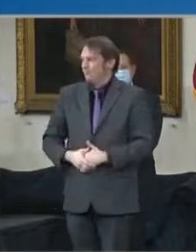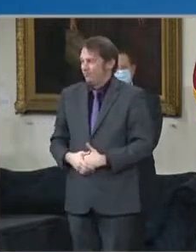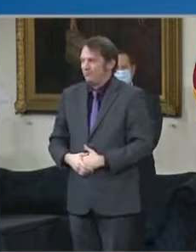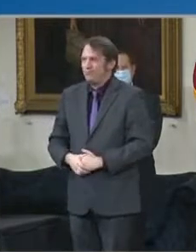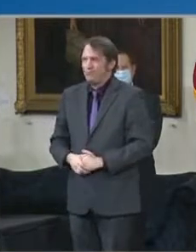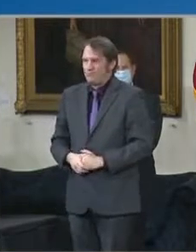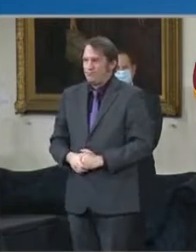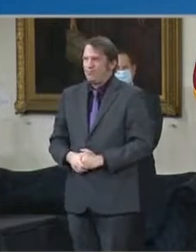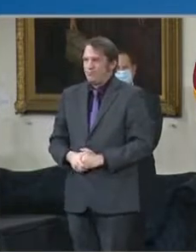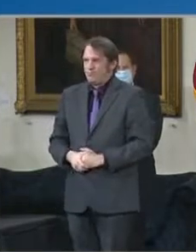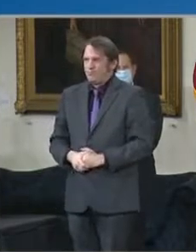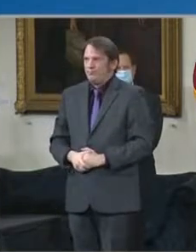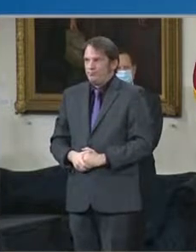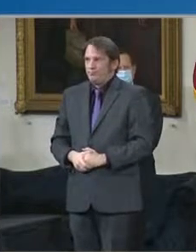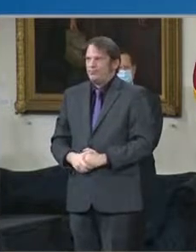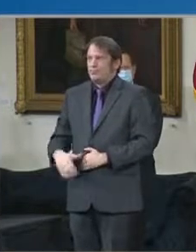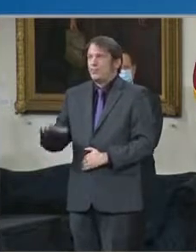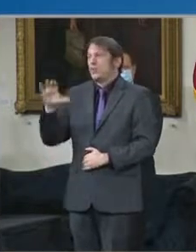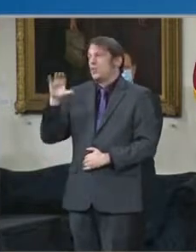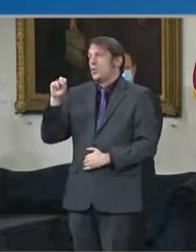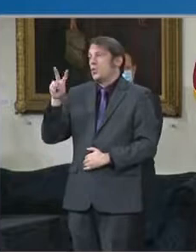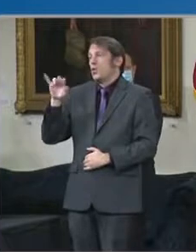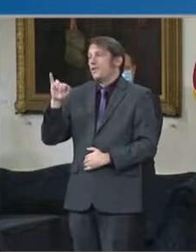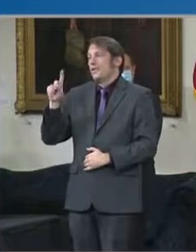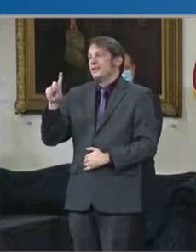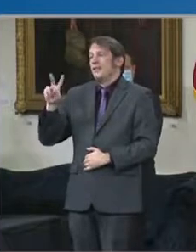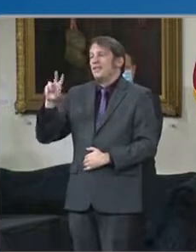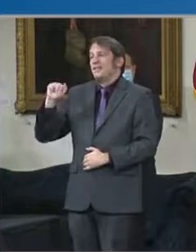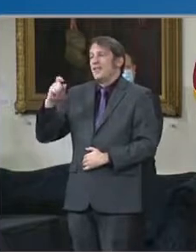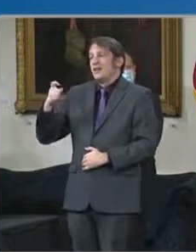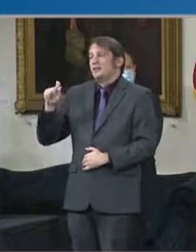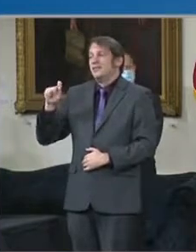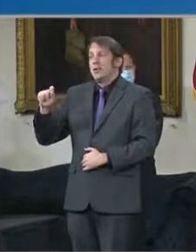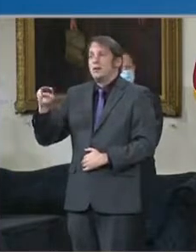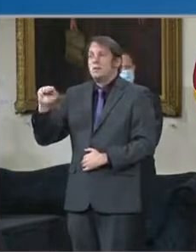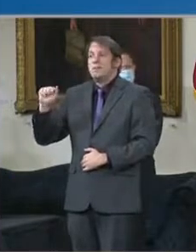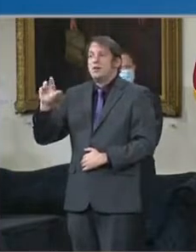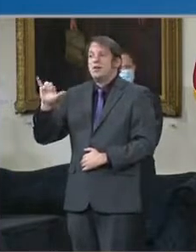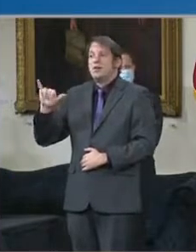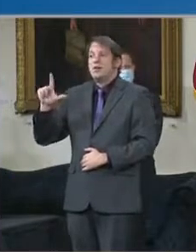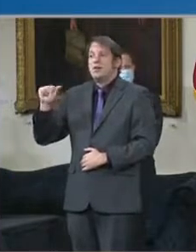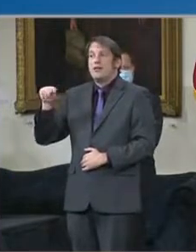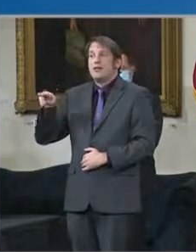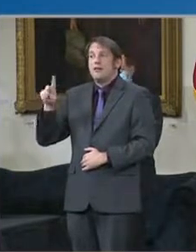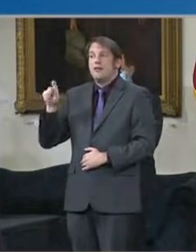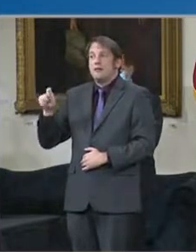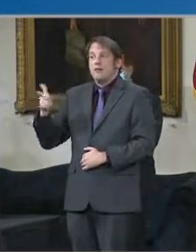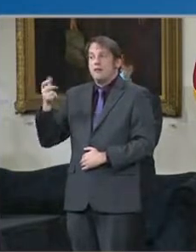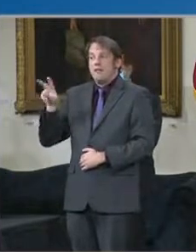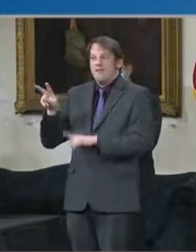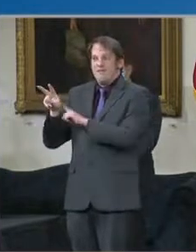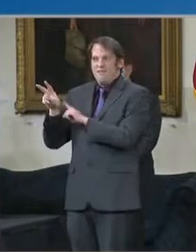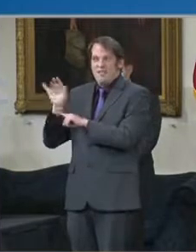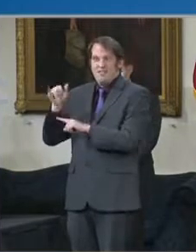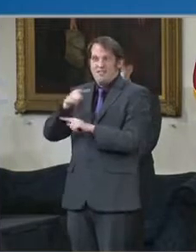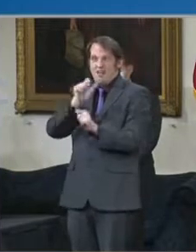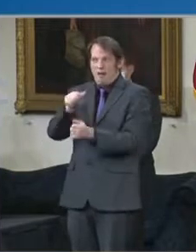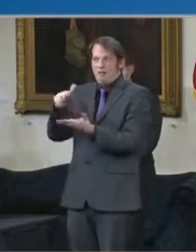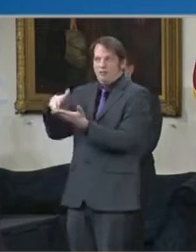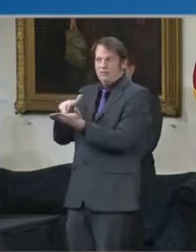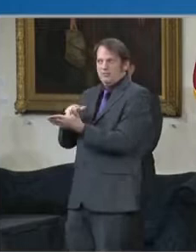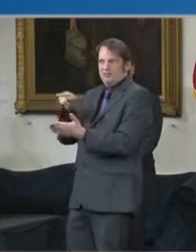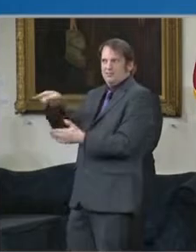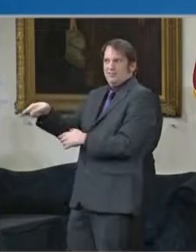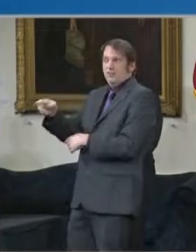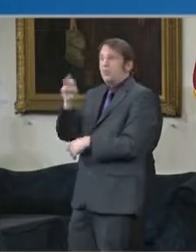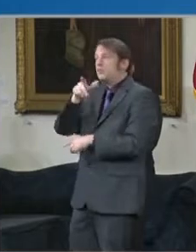covidvax.maryland.gov or by calling the state's COVID-19 vaccination support center at 1